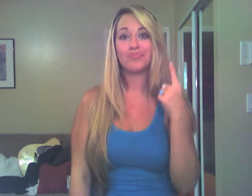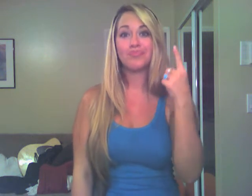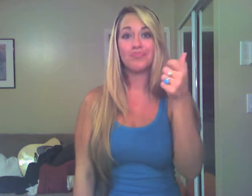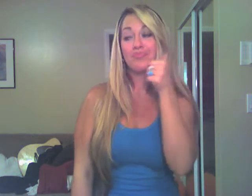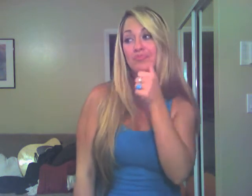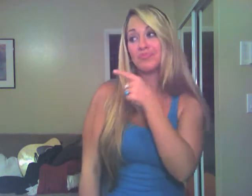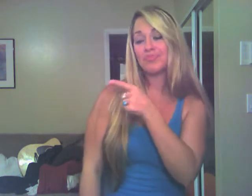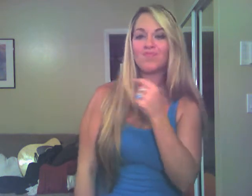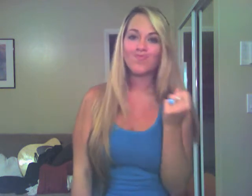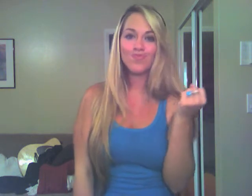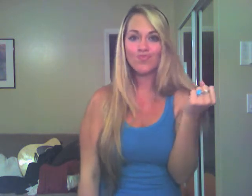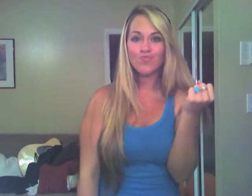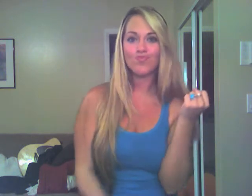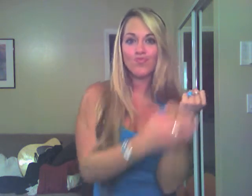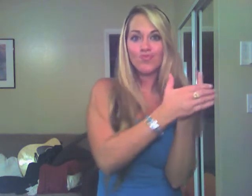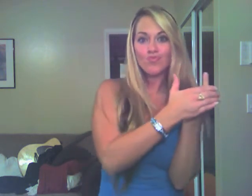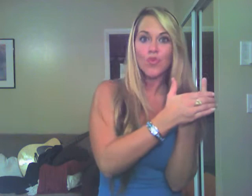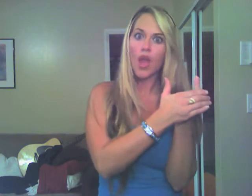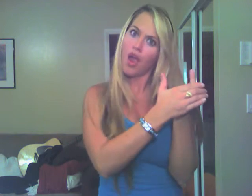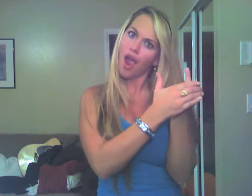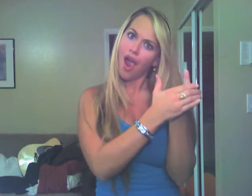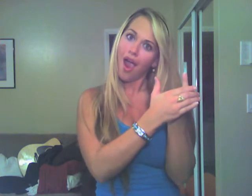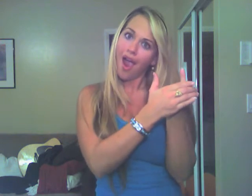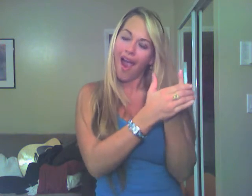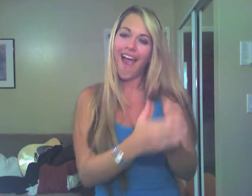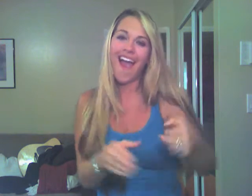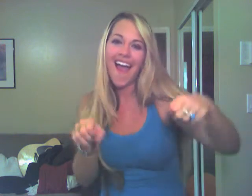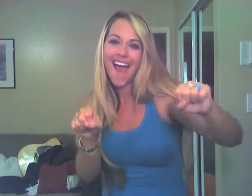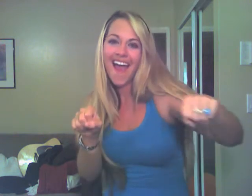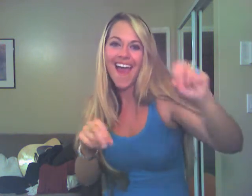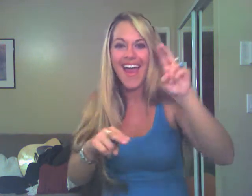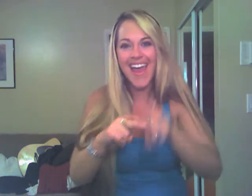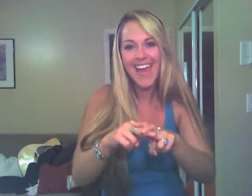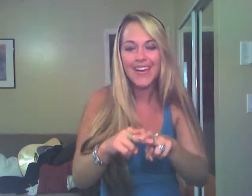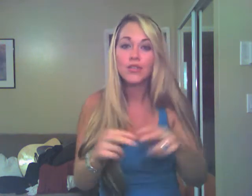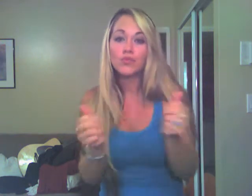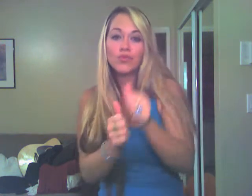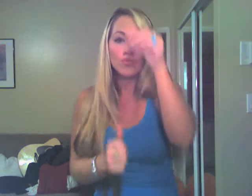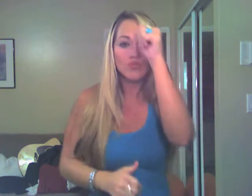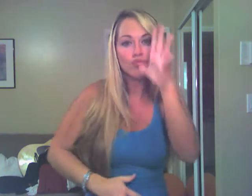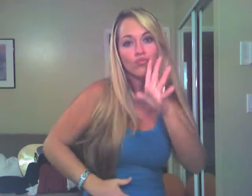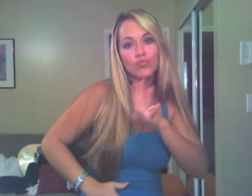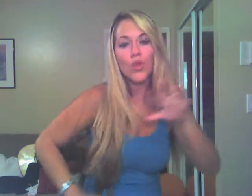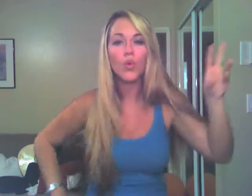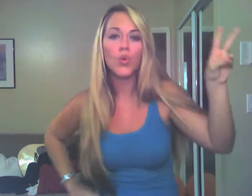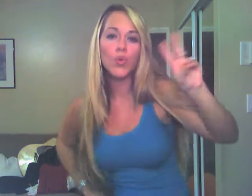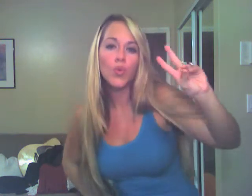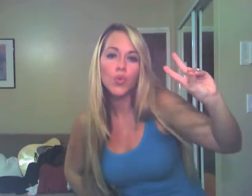It was one of her, flipping a bird, sitting on a Harley. And if you were some hairy